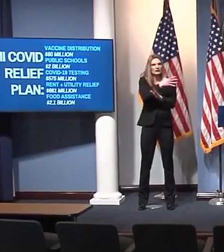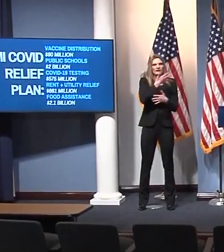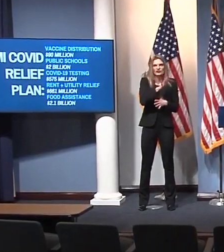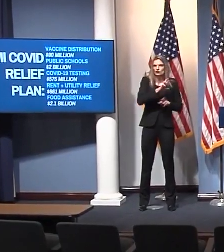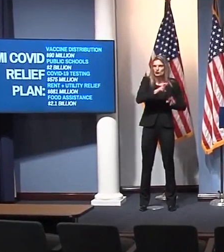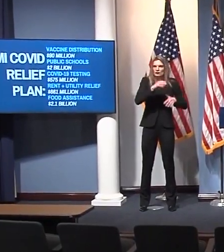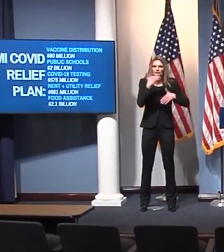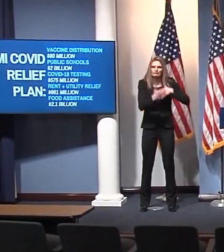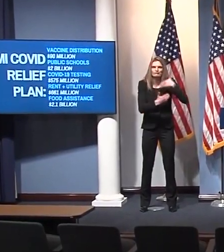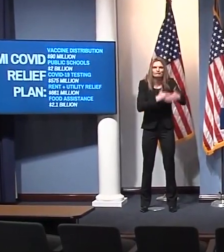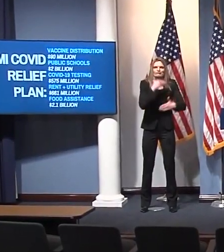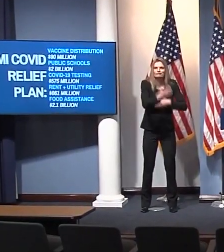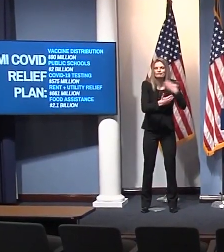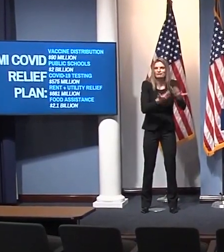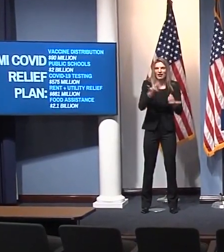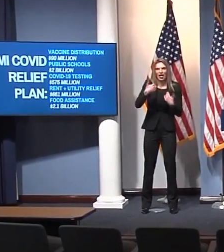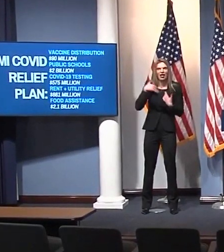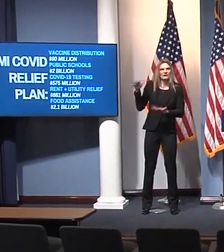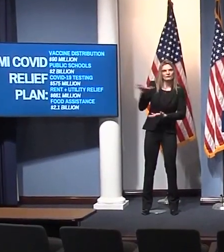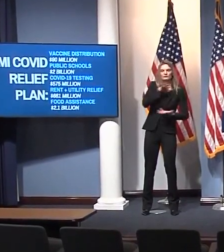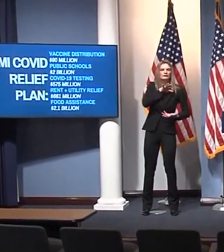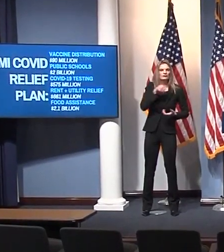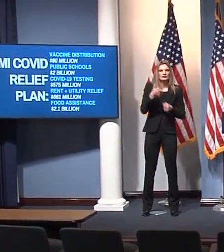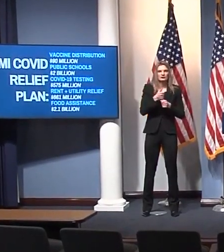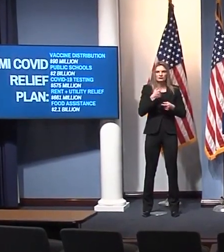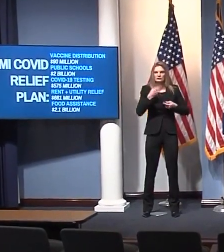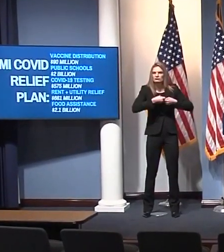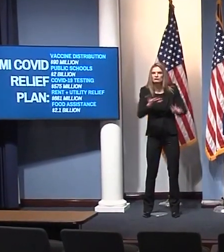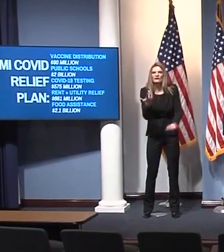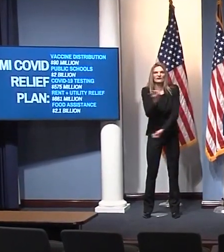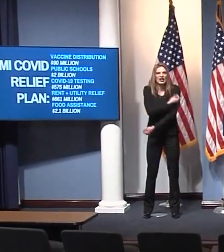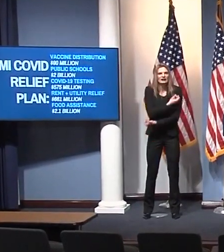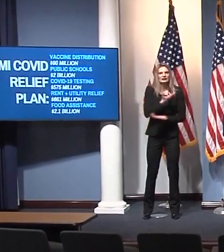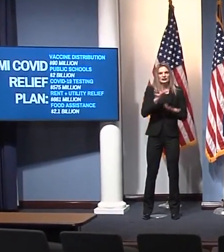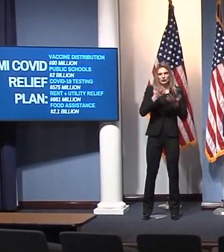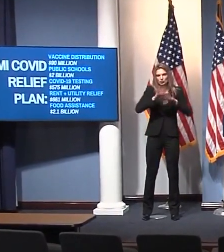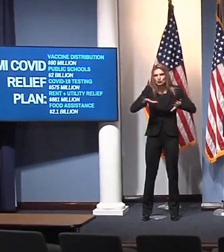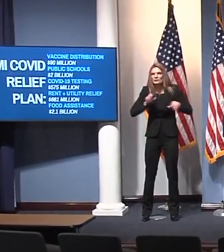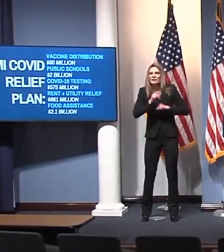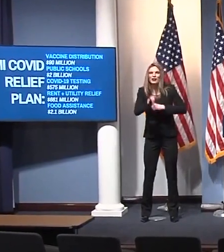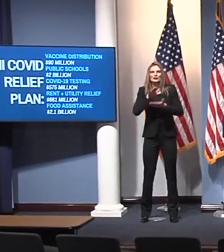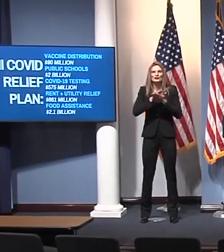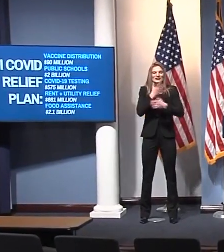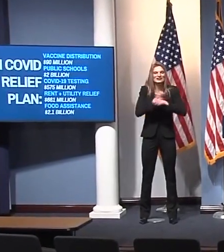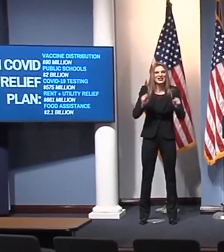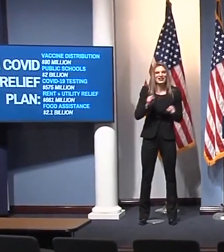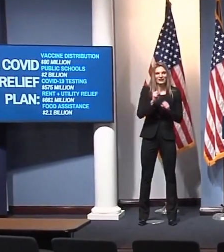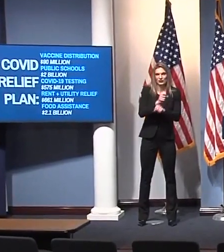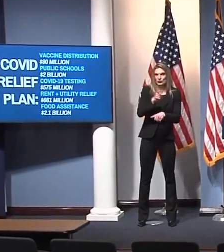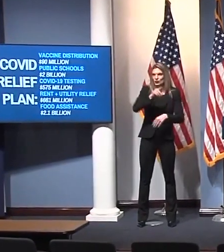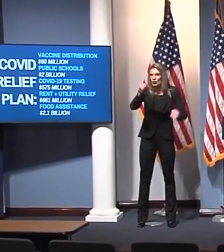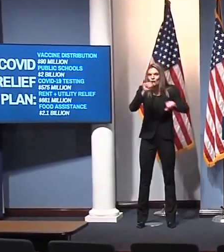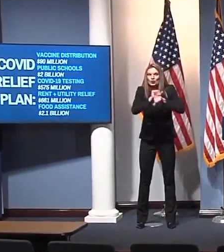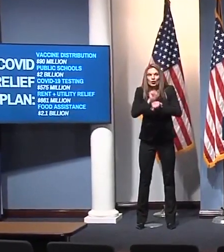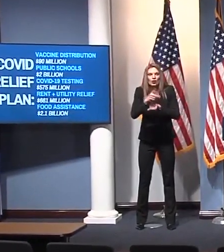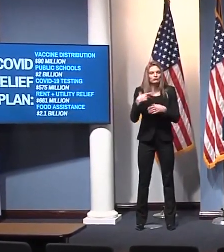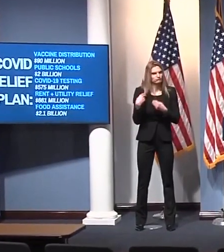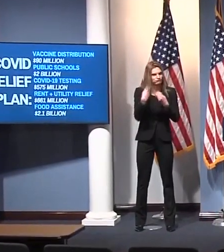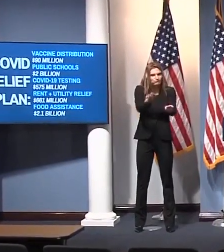help re-engage their economy. To help with their vaccine administration, to get their kids safely back in school, to help people who are unemployed.